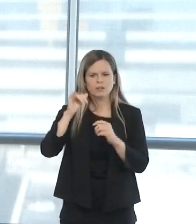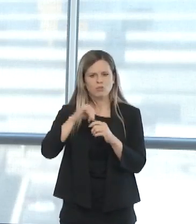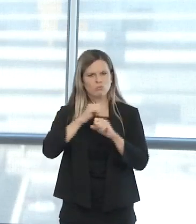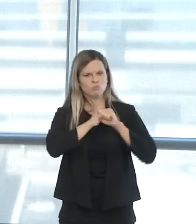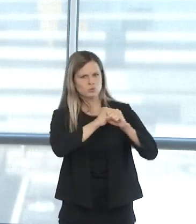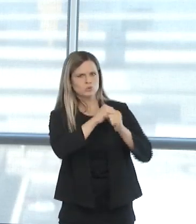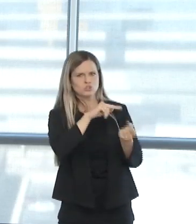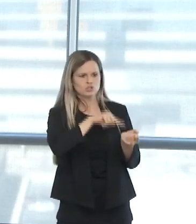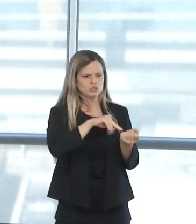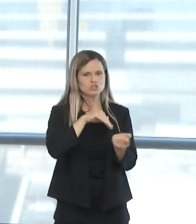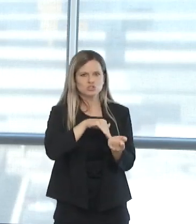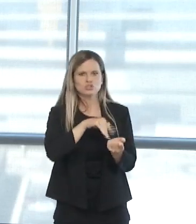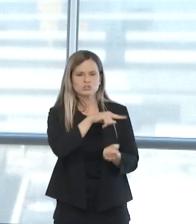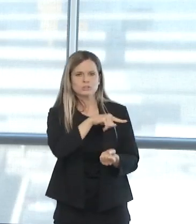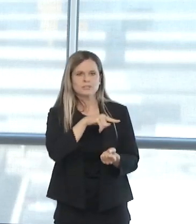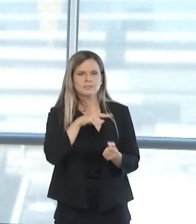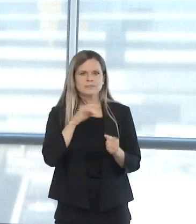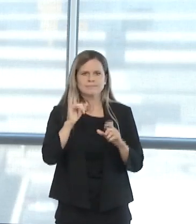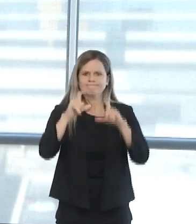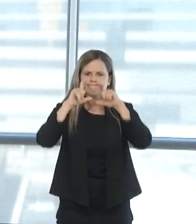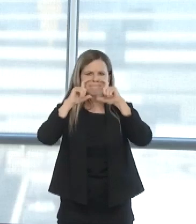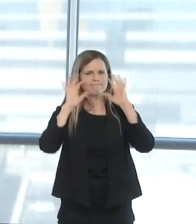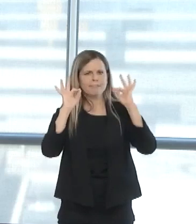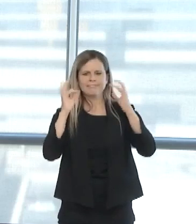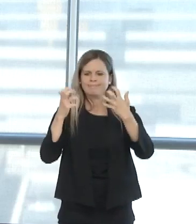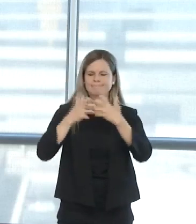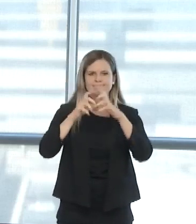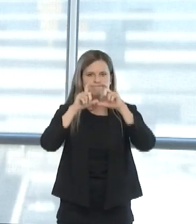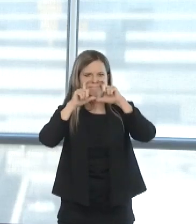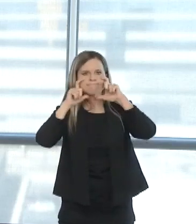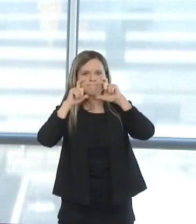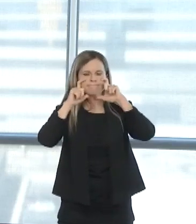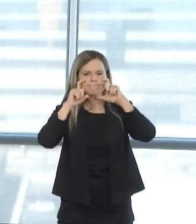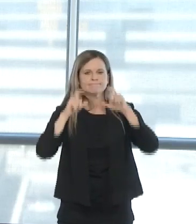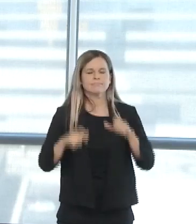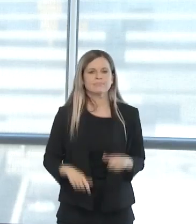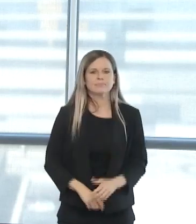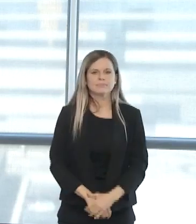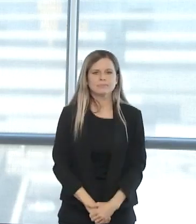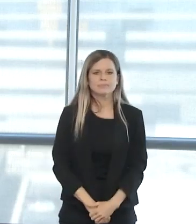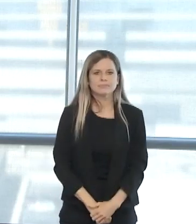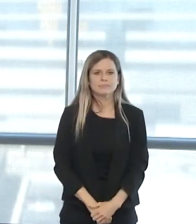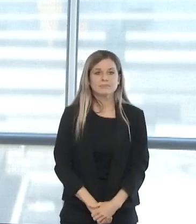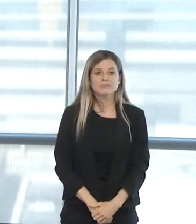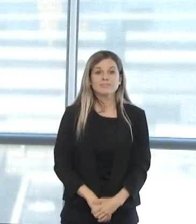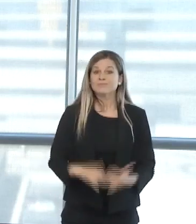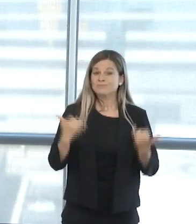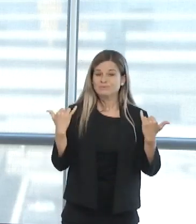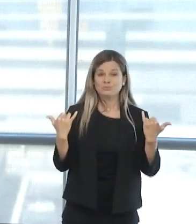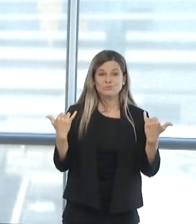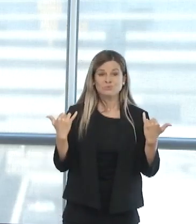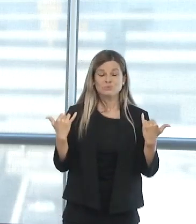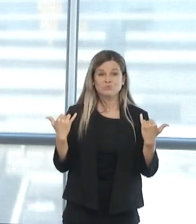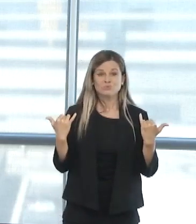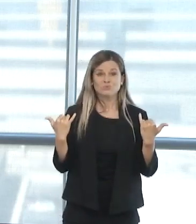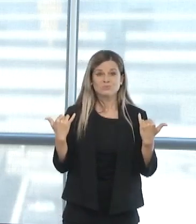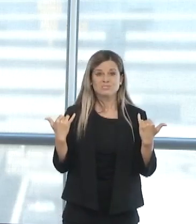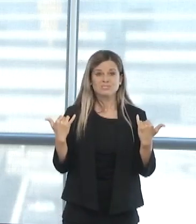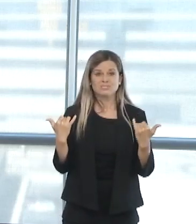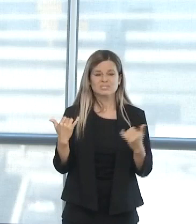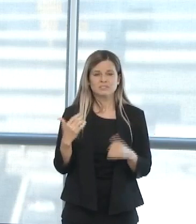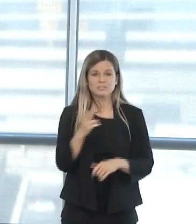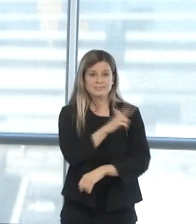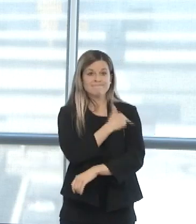be fit tested to each provider to ensure safety. Currently, health systems are asking their